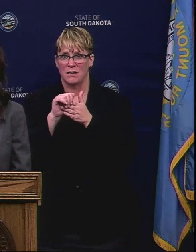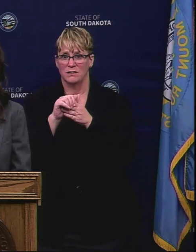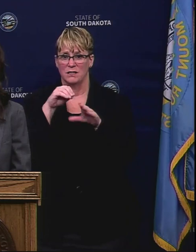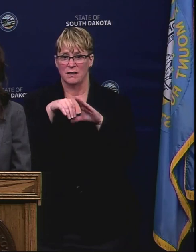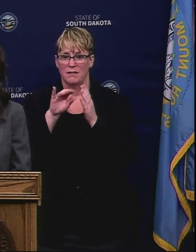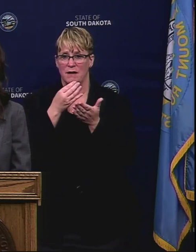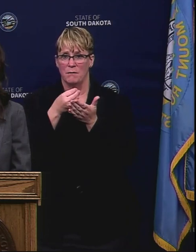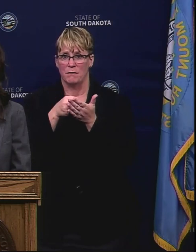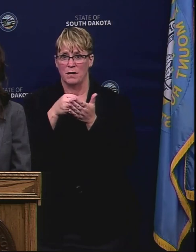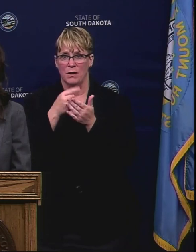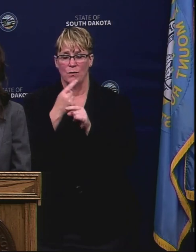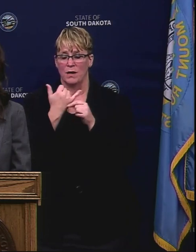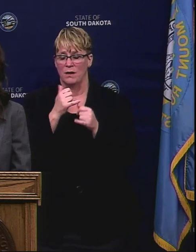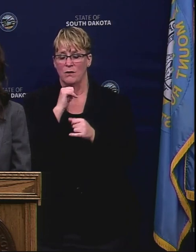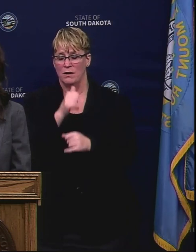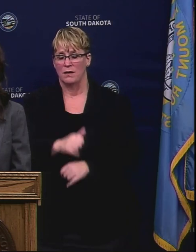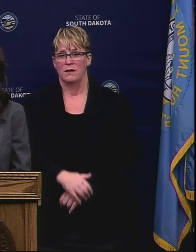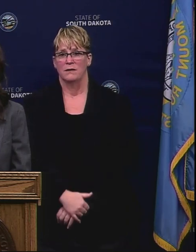this time.